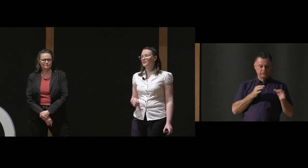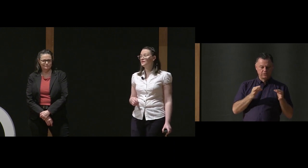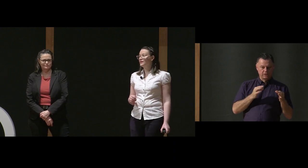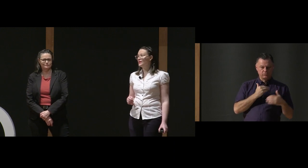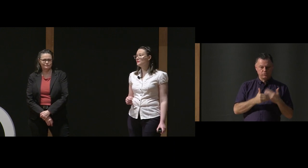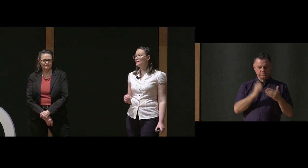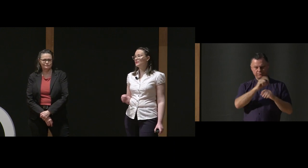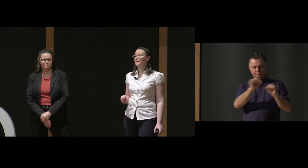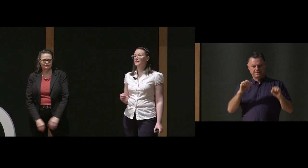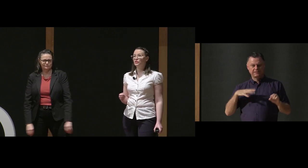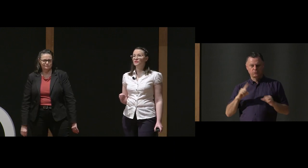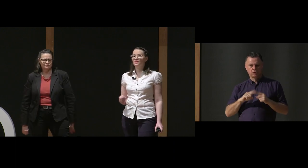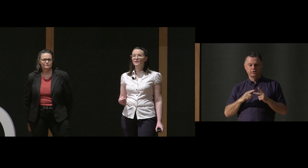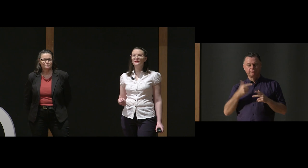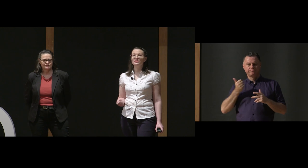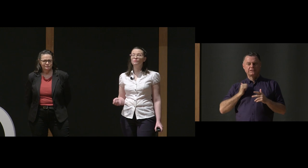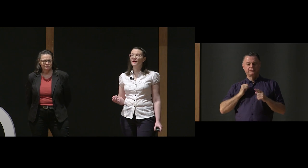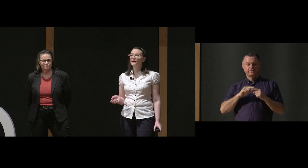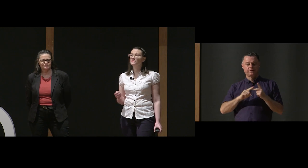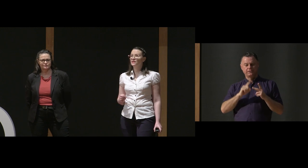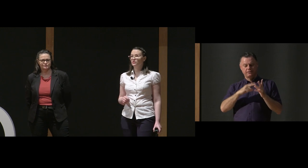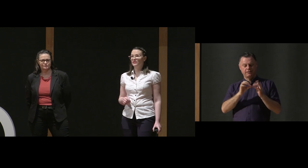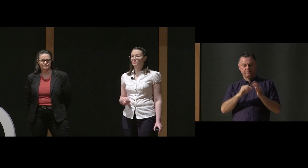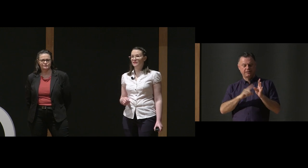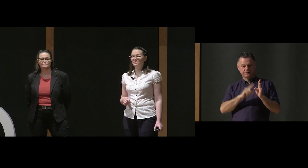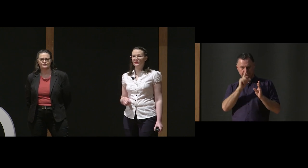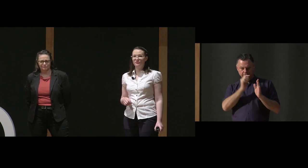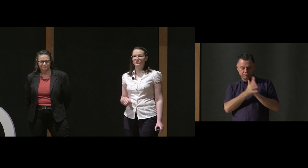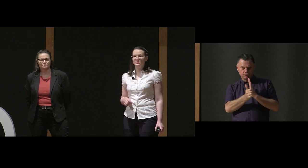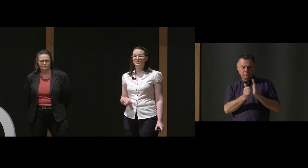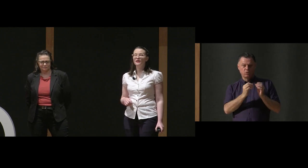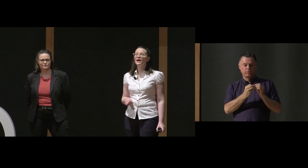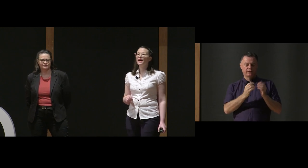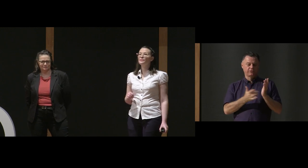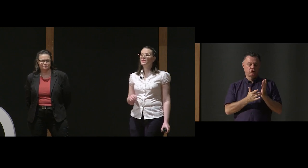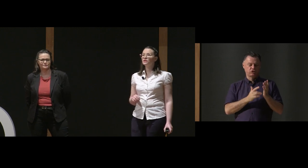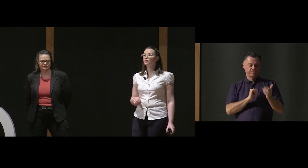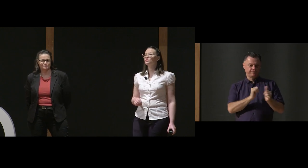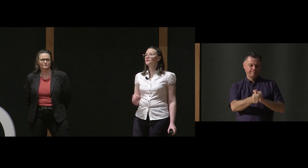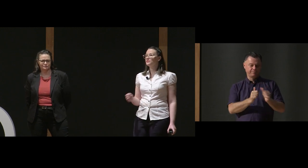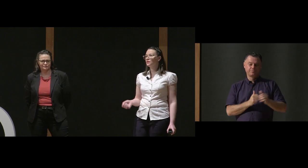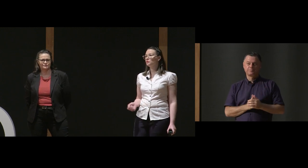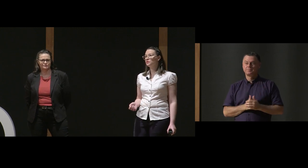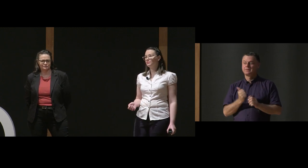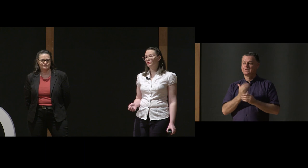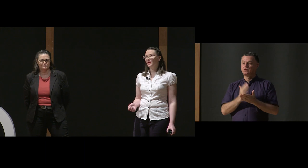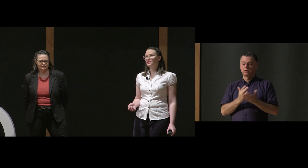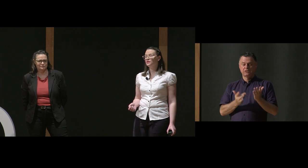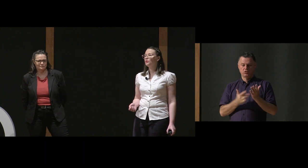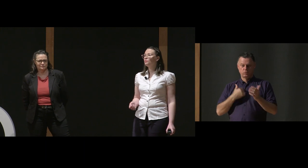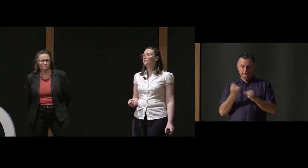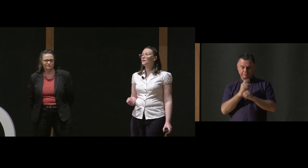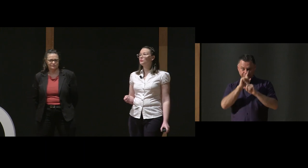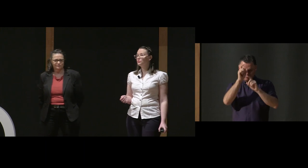understand their needs, expectations, and abilities when it comes to interacting with these technologies. And making sure that the technologies we